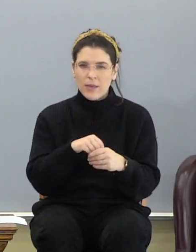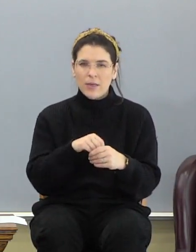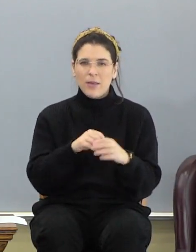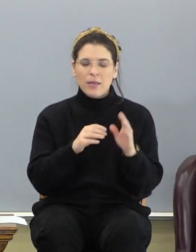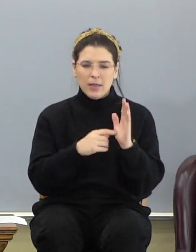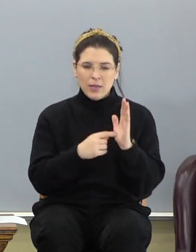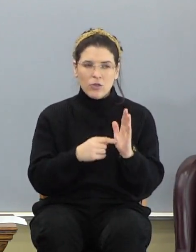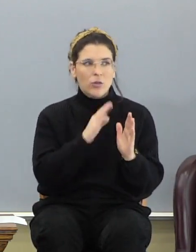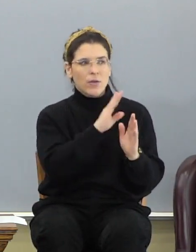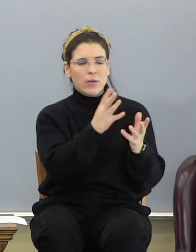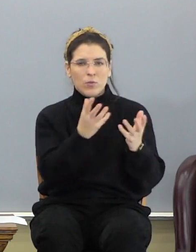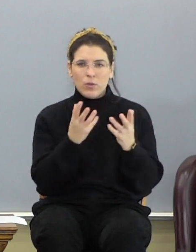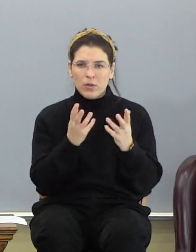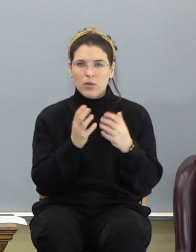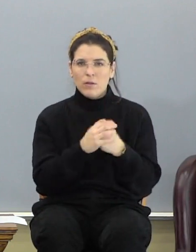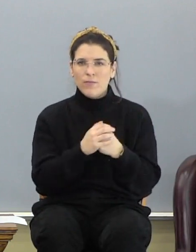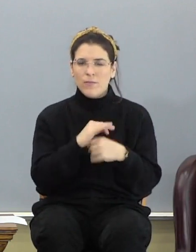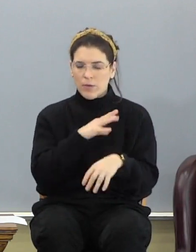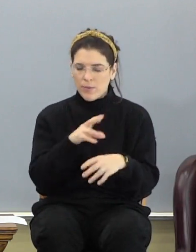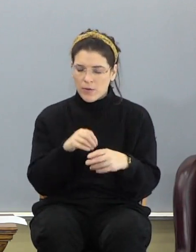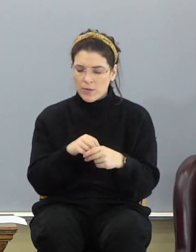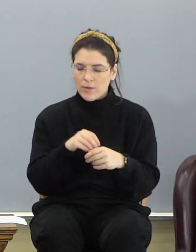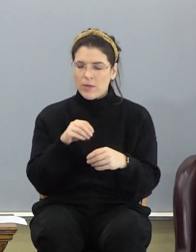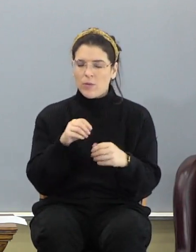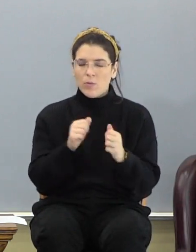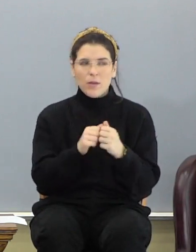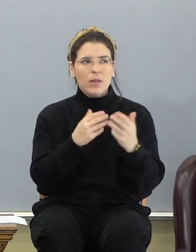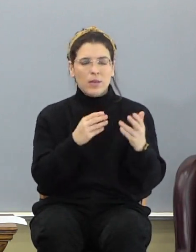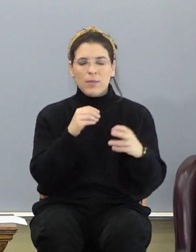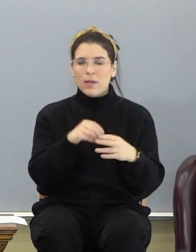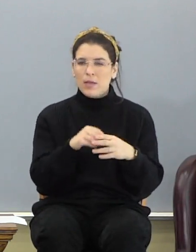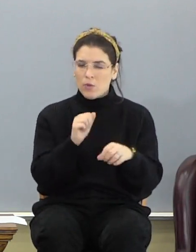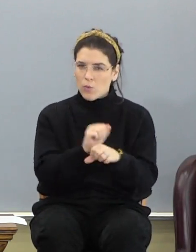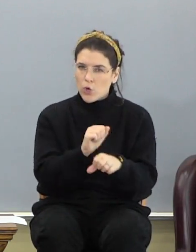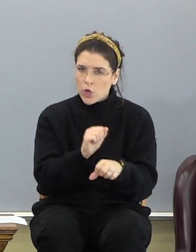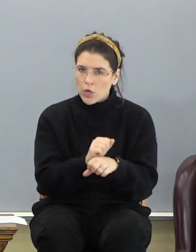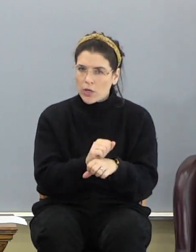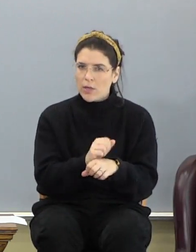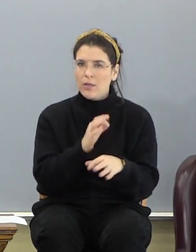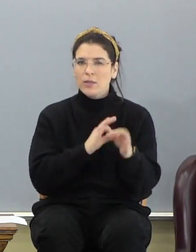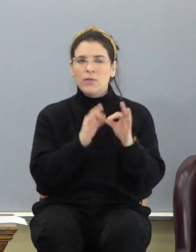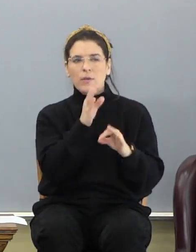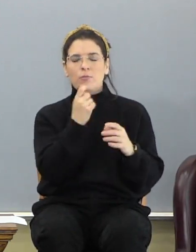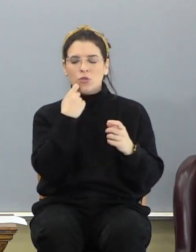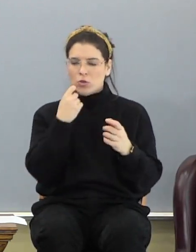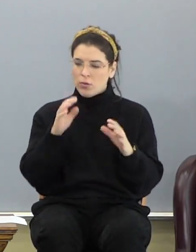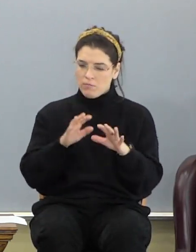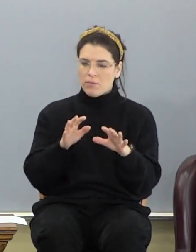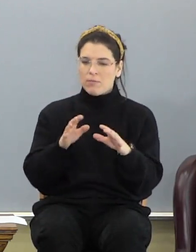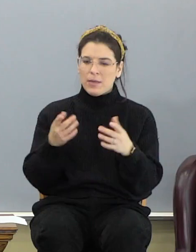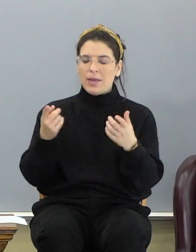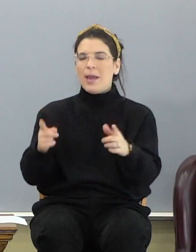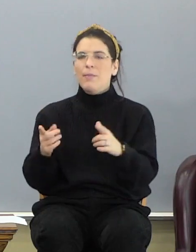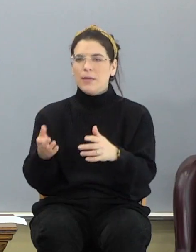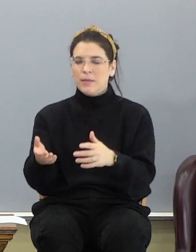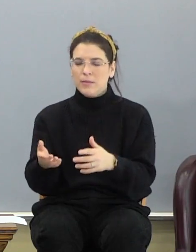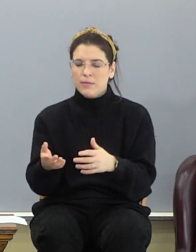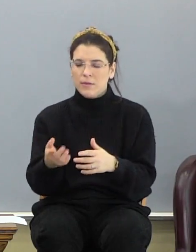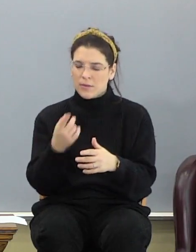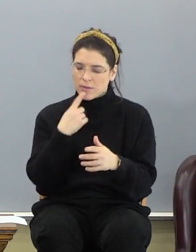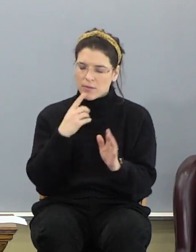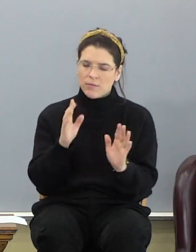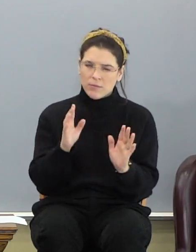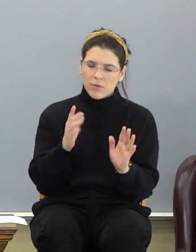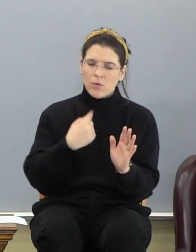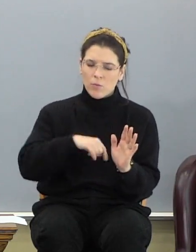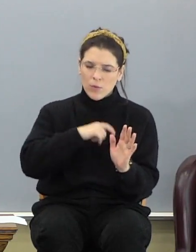execution of his will. They're participating with him in his work. Instead of him just going, and it's happening, he says,